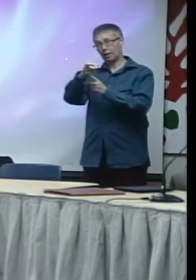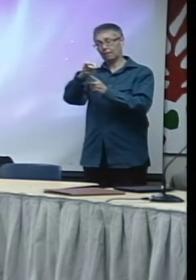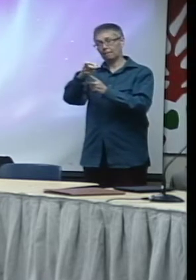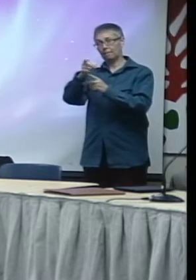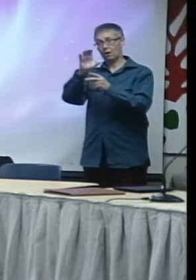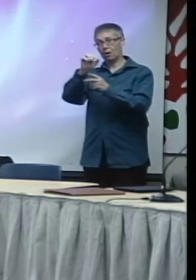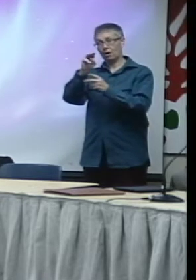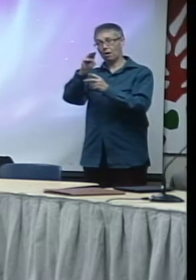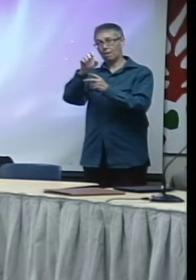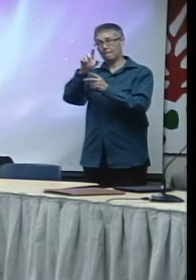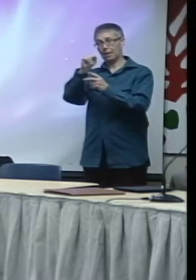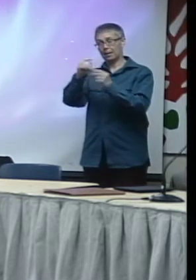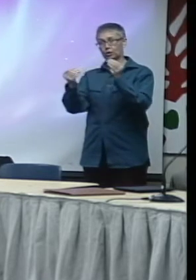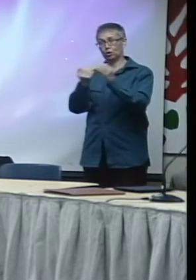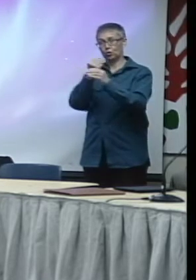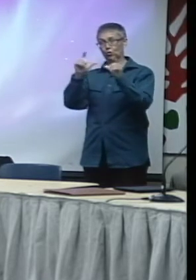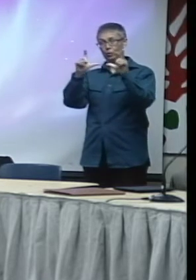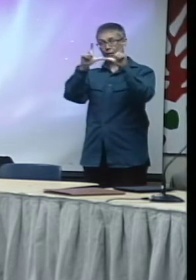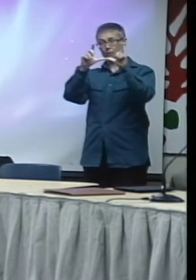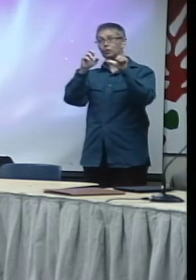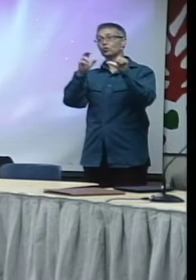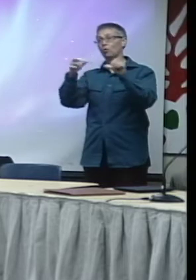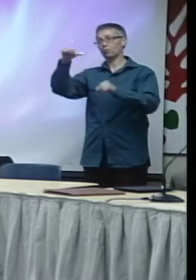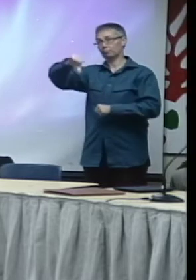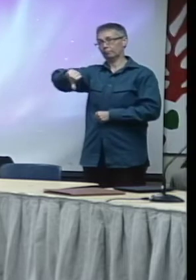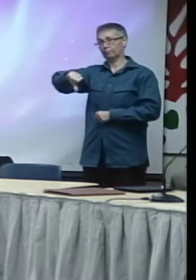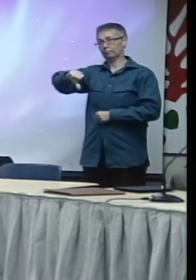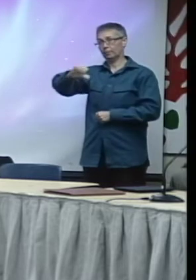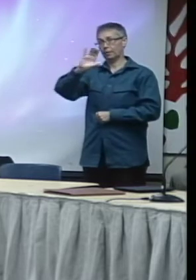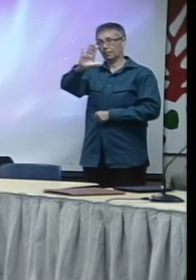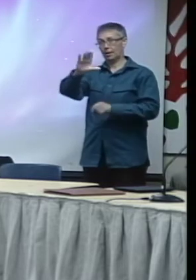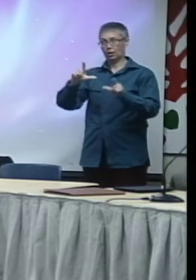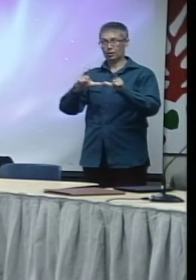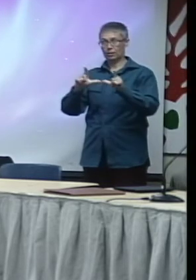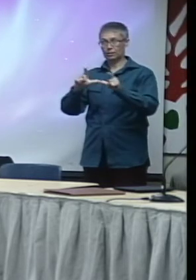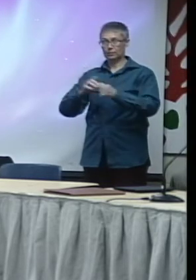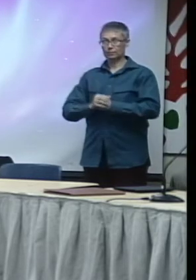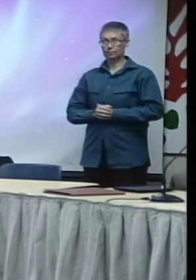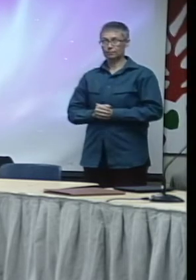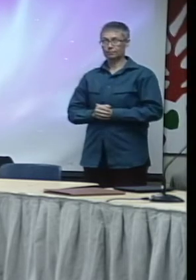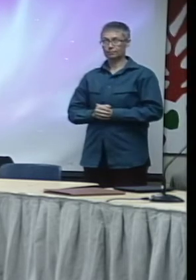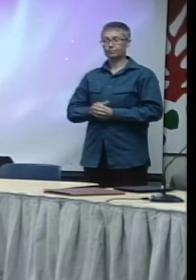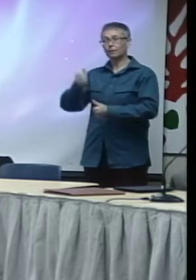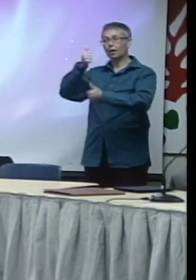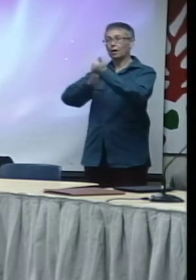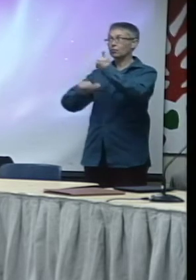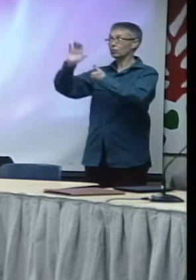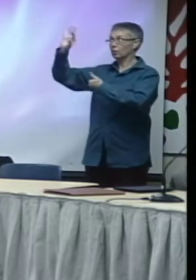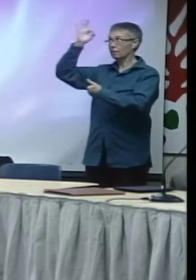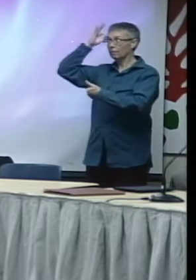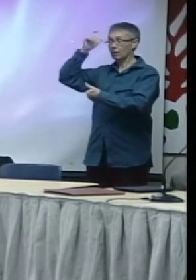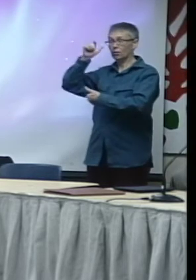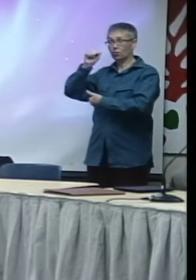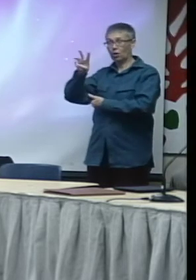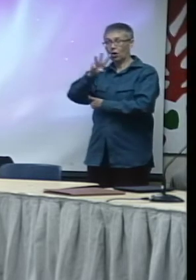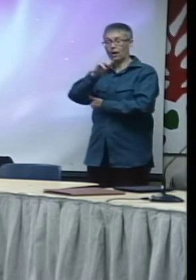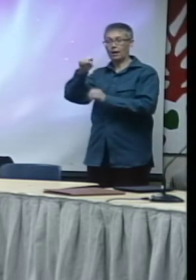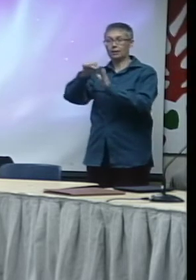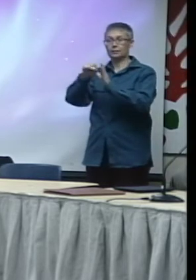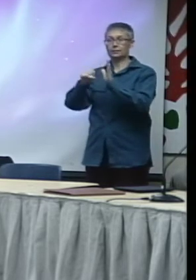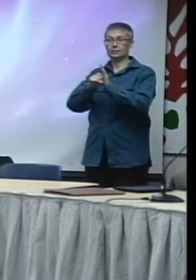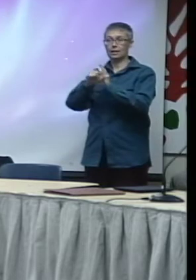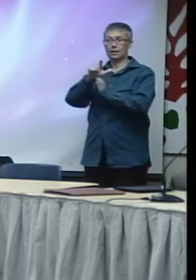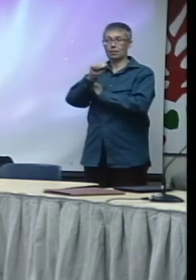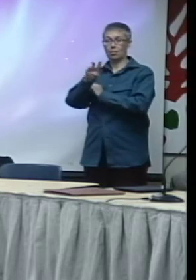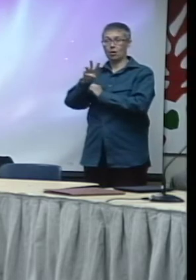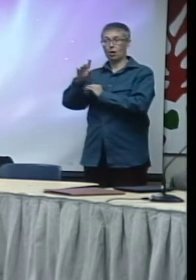or a denial of such renewal. Under federal and state law, the initial decision as to whether to renew